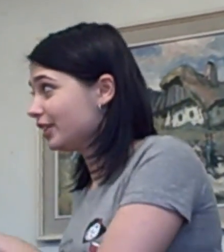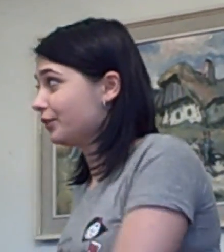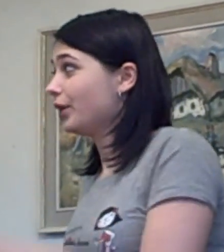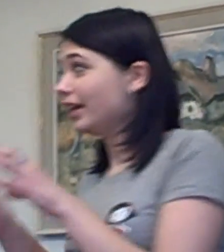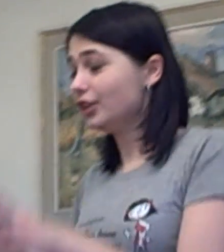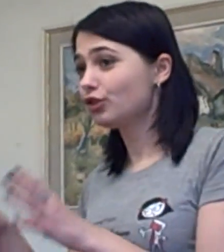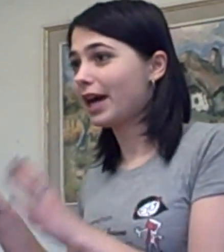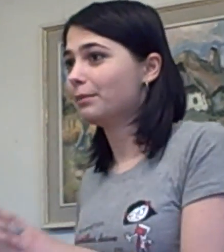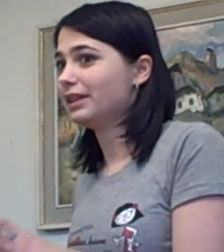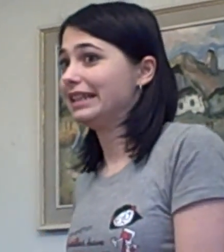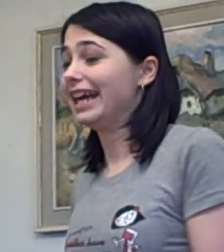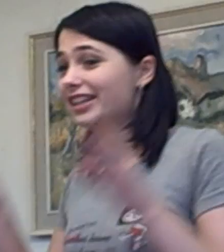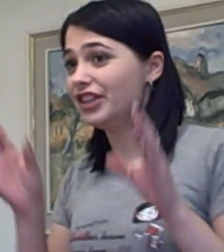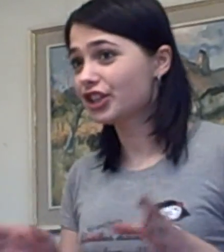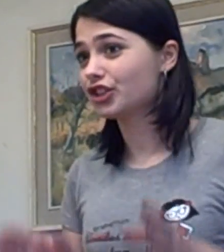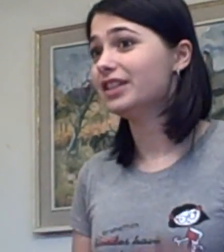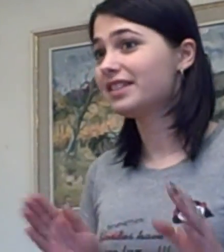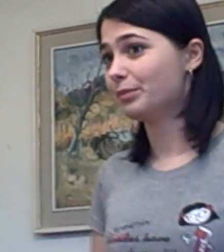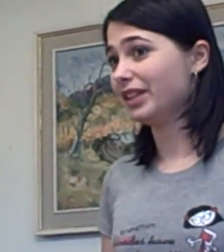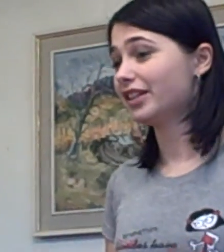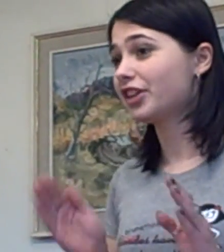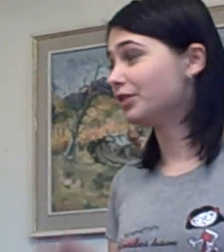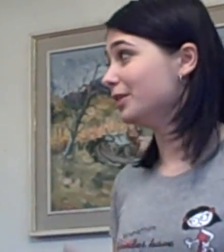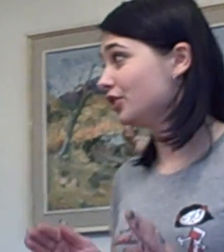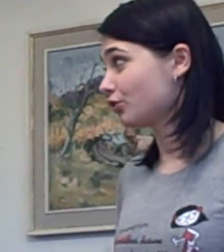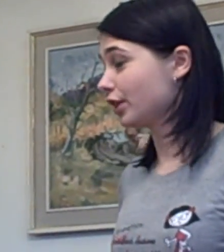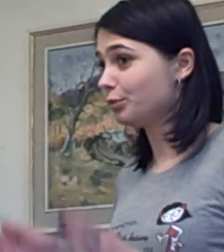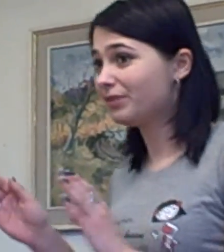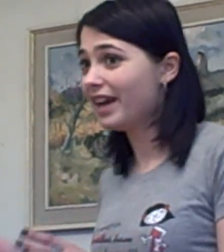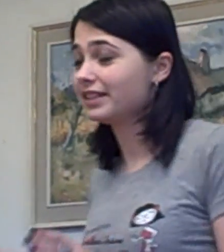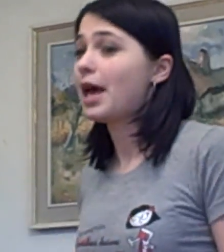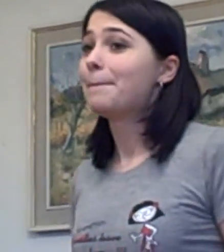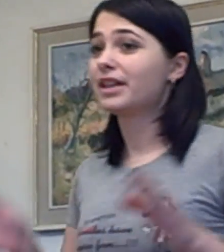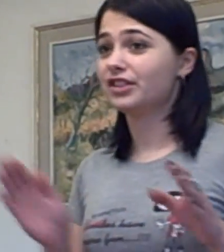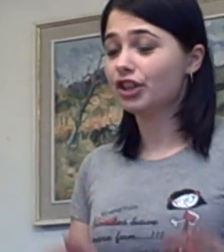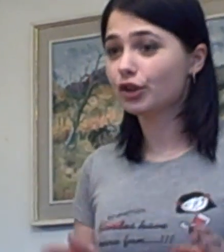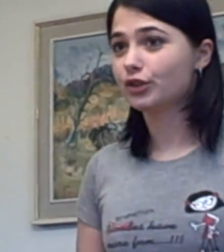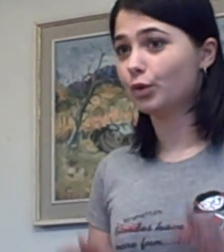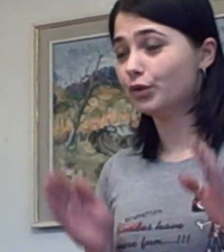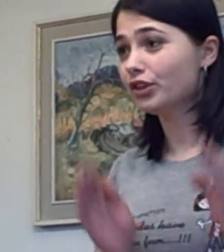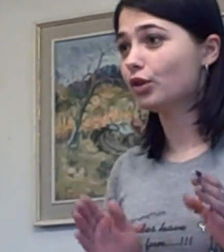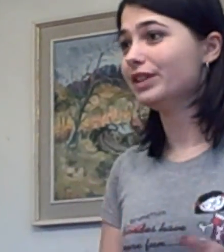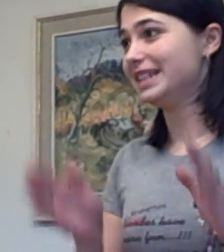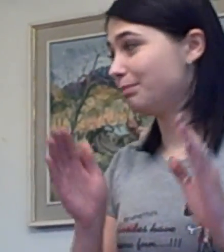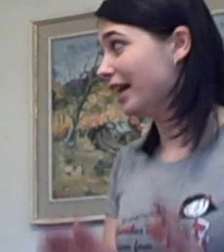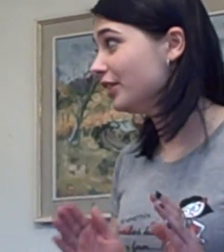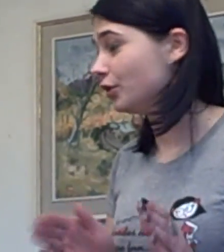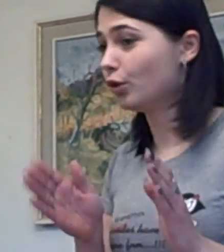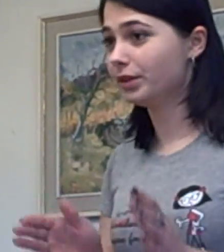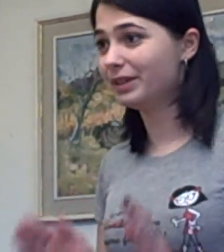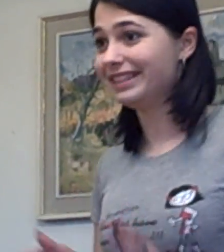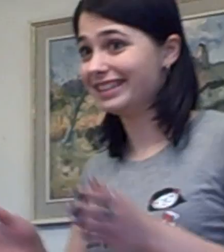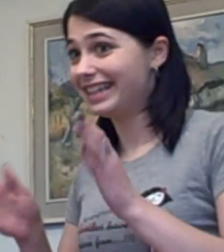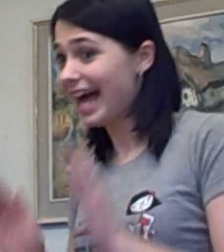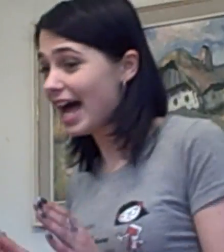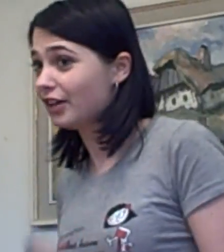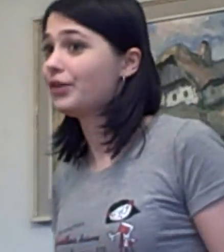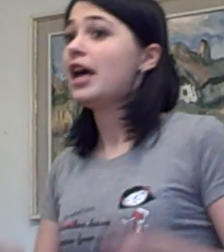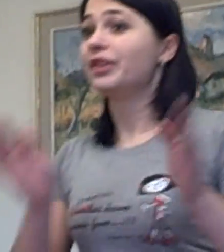into gambling. And addiction is something that government is trying to prevent. Because they are going to not only spend all the money that they have, the